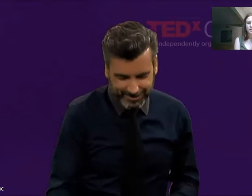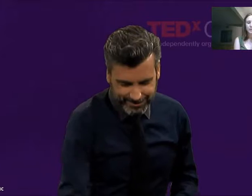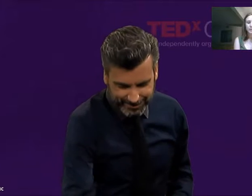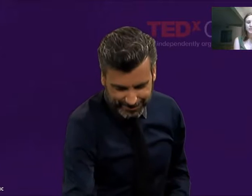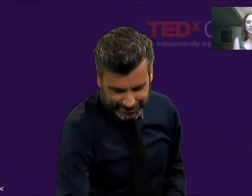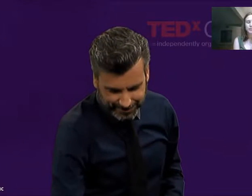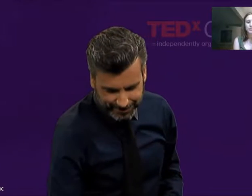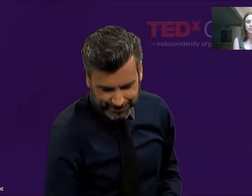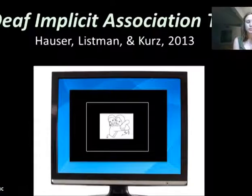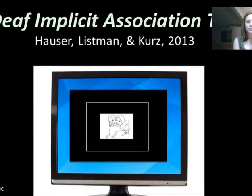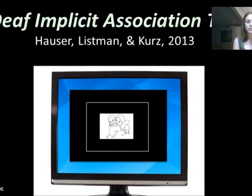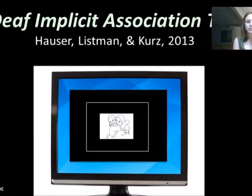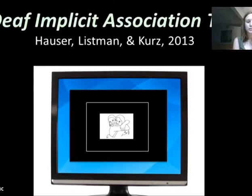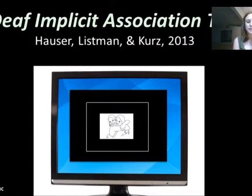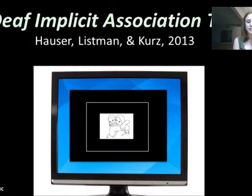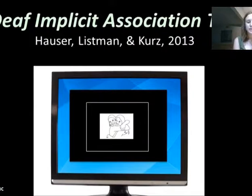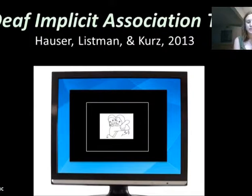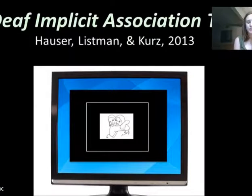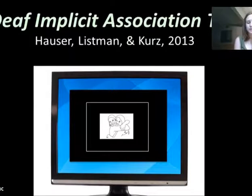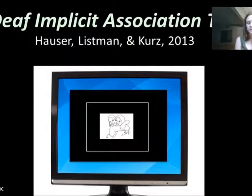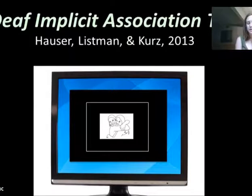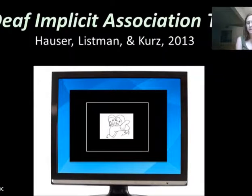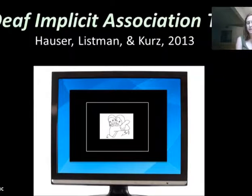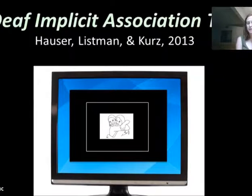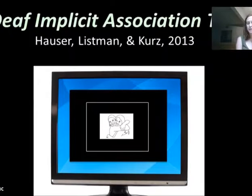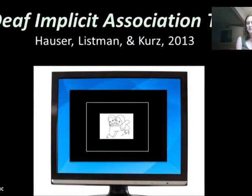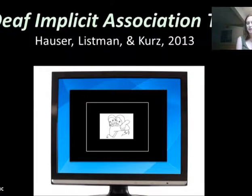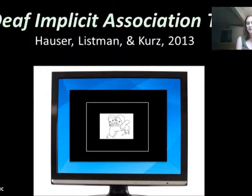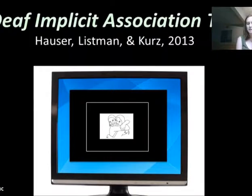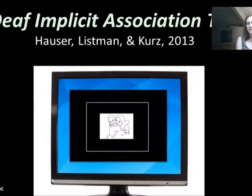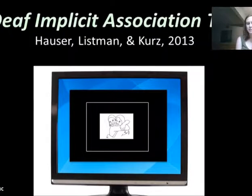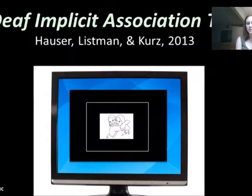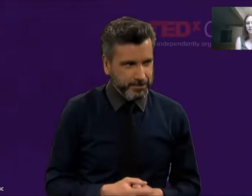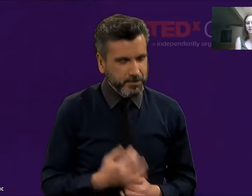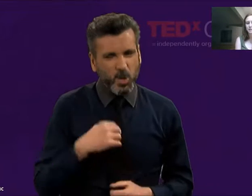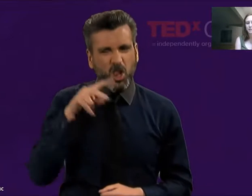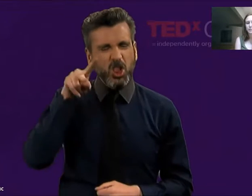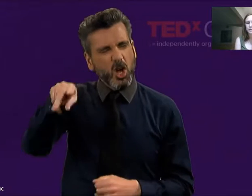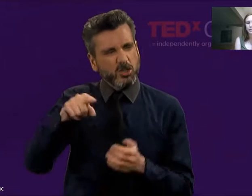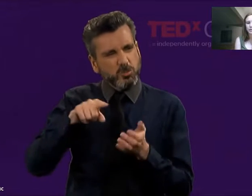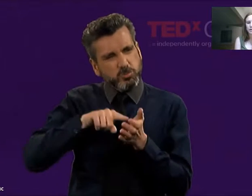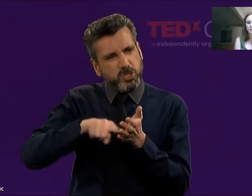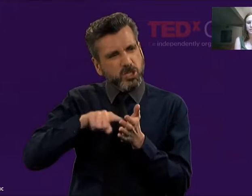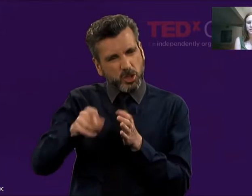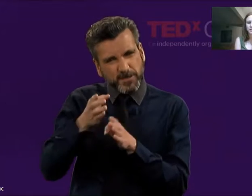The way to measure internalized autism got a little bit more complicated.